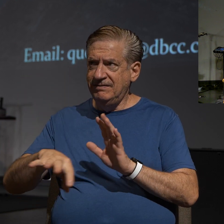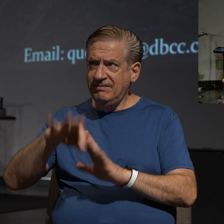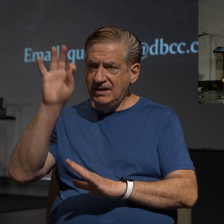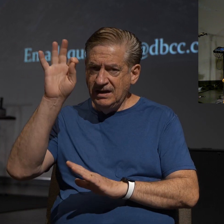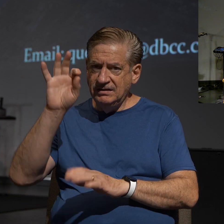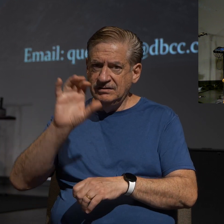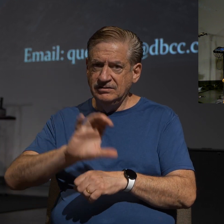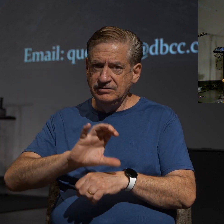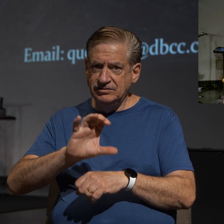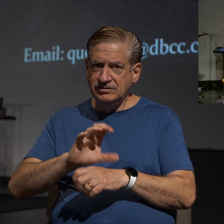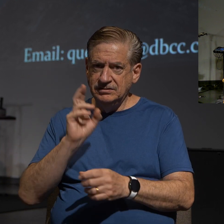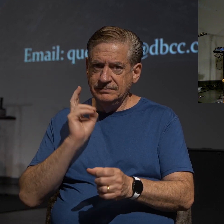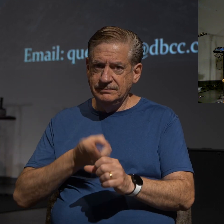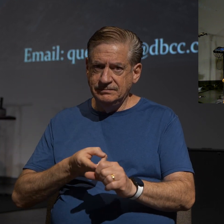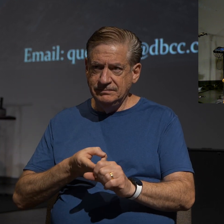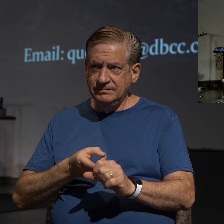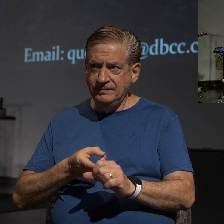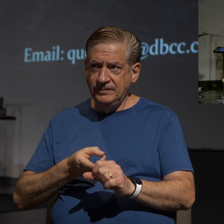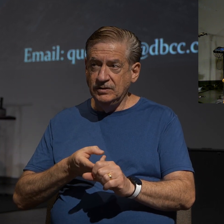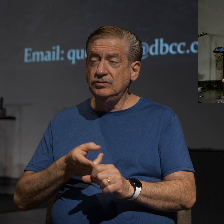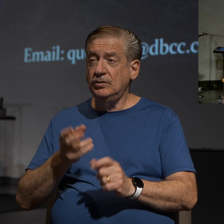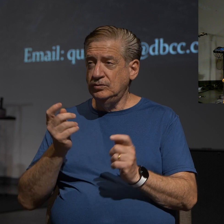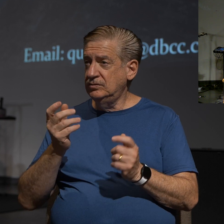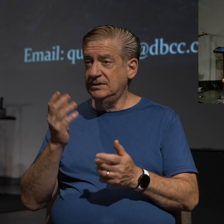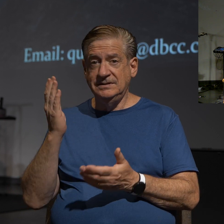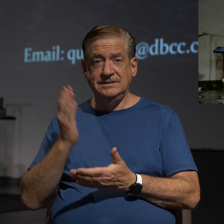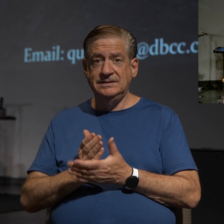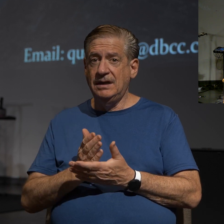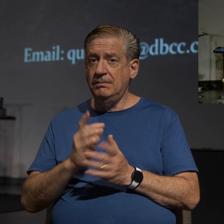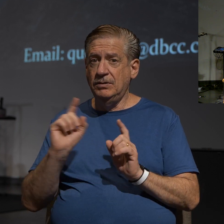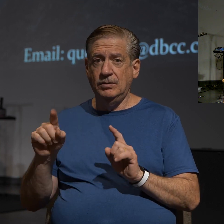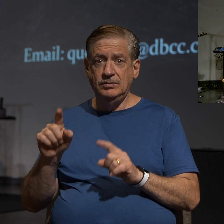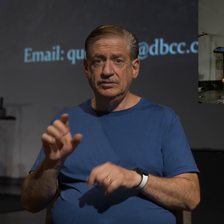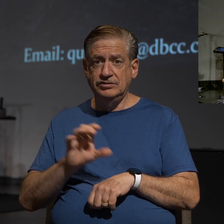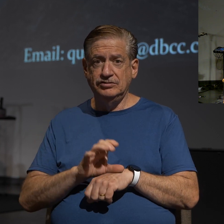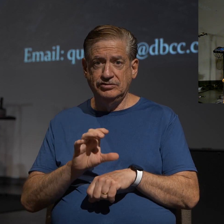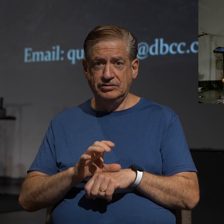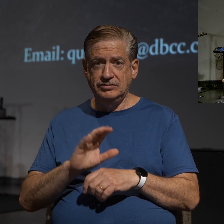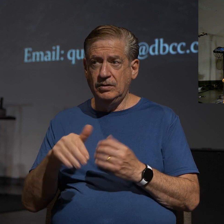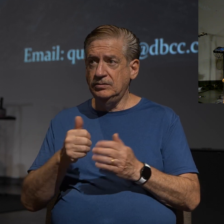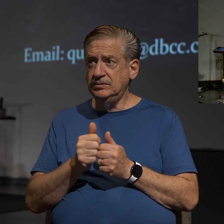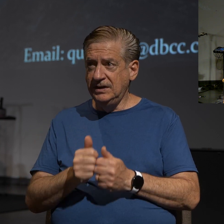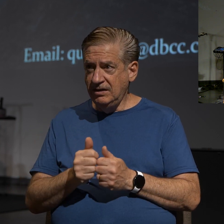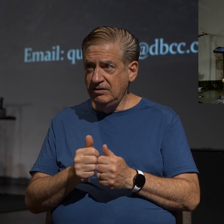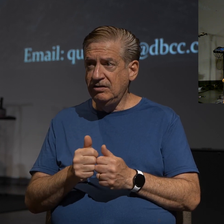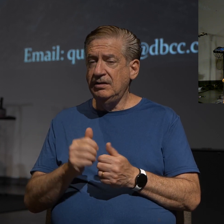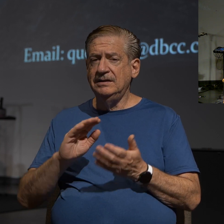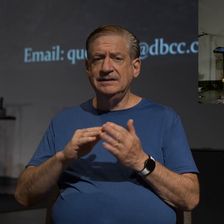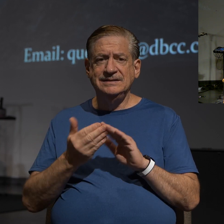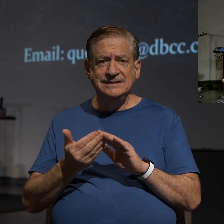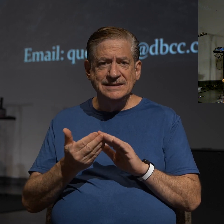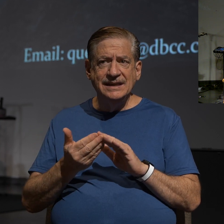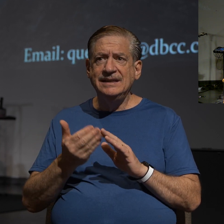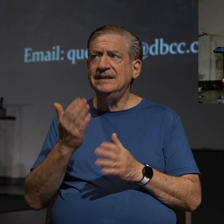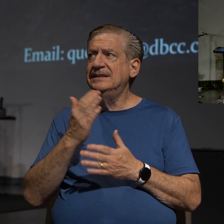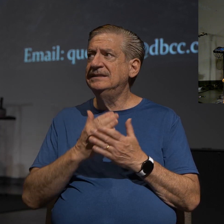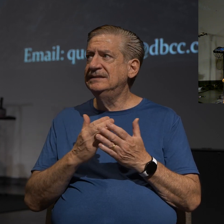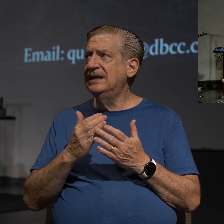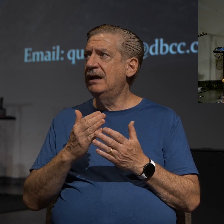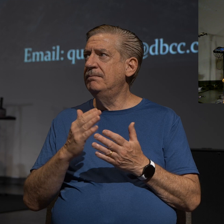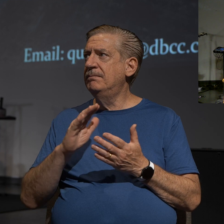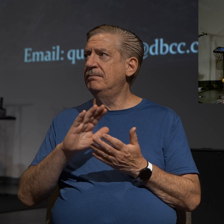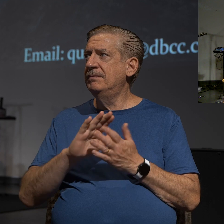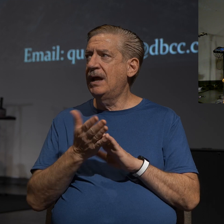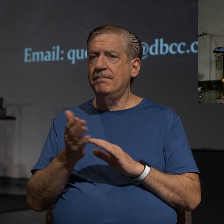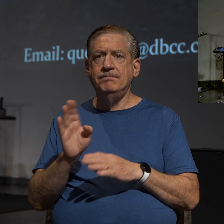church to be a part of. And so they just kind of quit going to church altogether. Or maybe they've relocated to a new city. Some people just become busy.